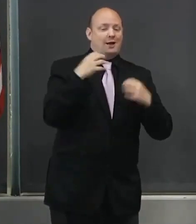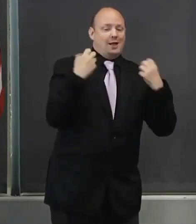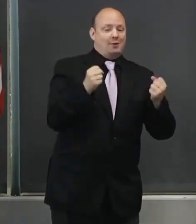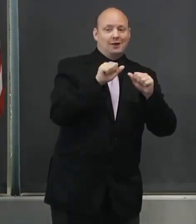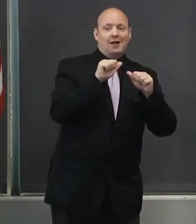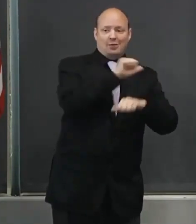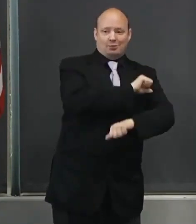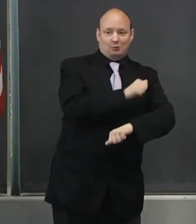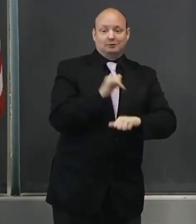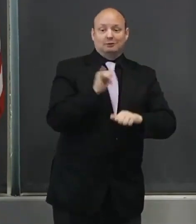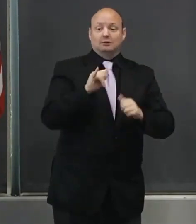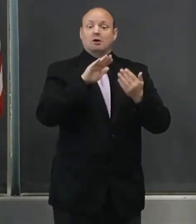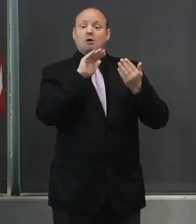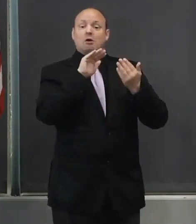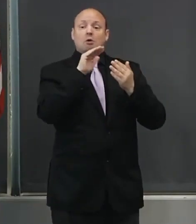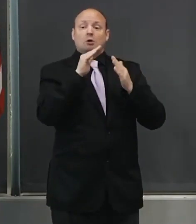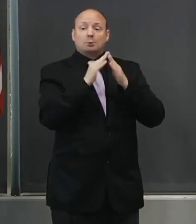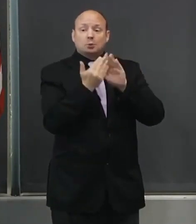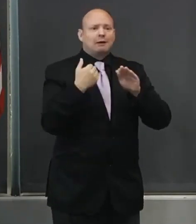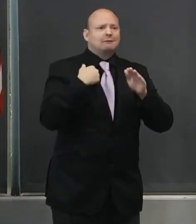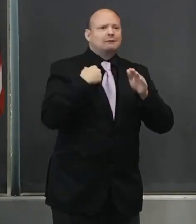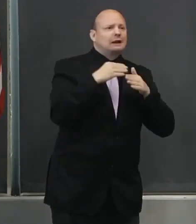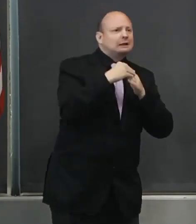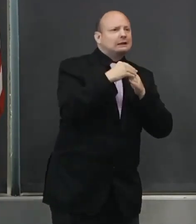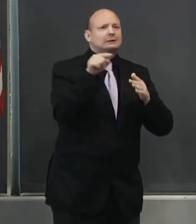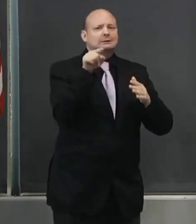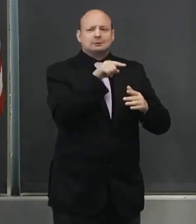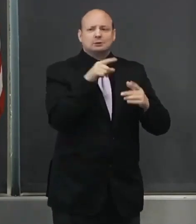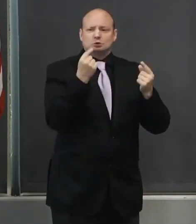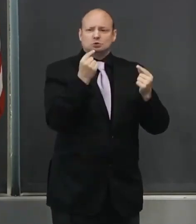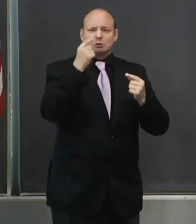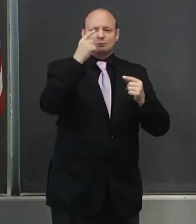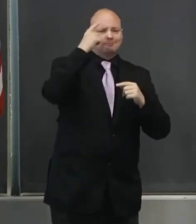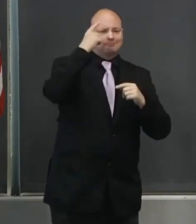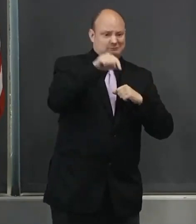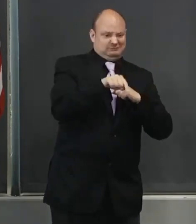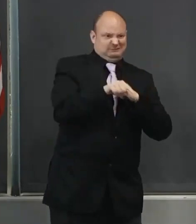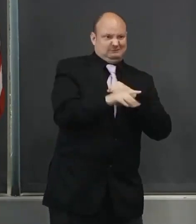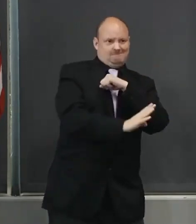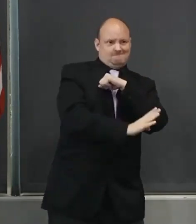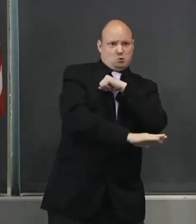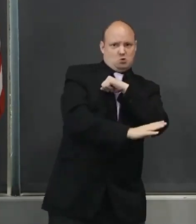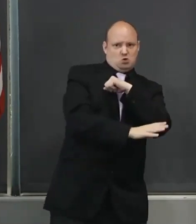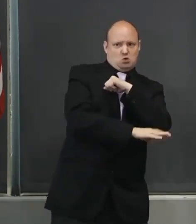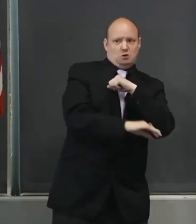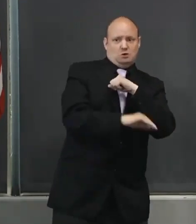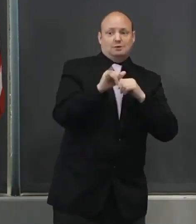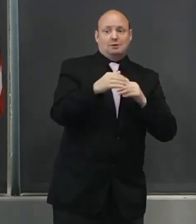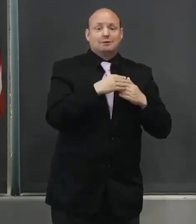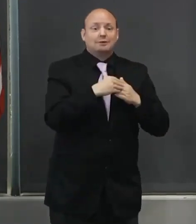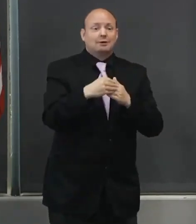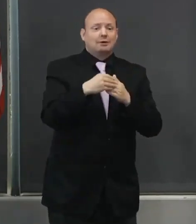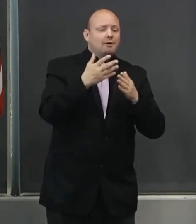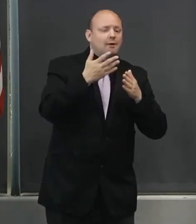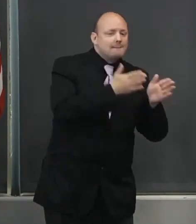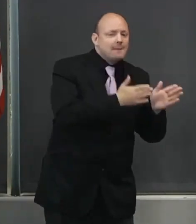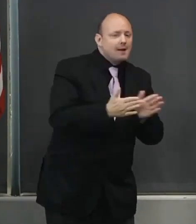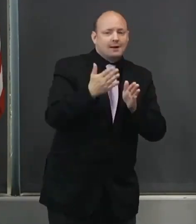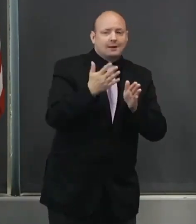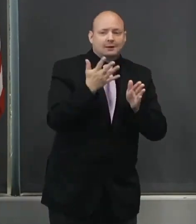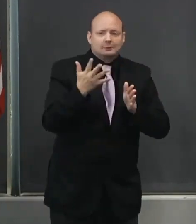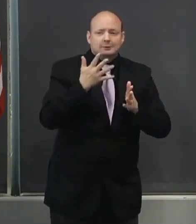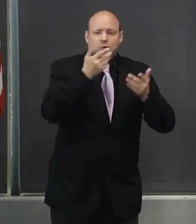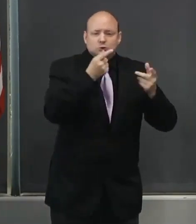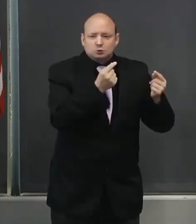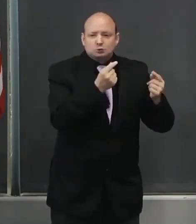guidance to help planning for the fall. This guidance has provided every local school with a blueprint